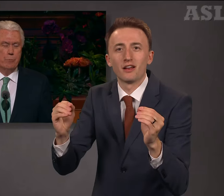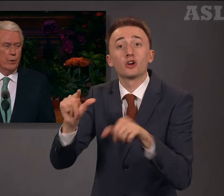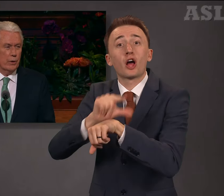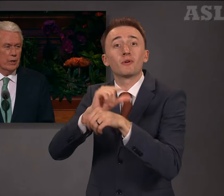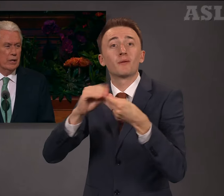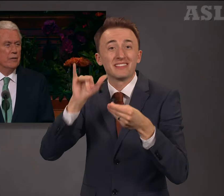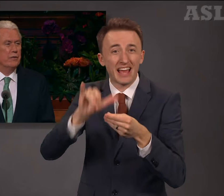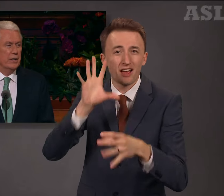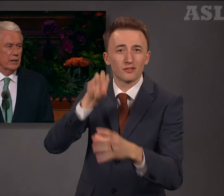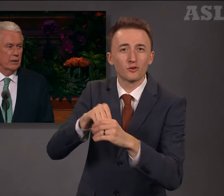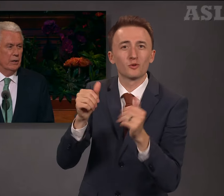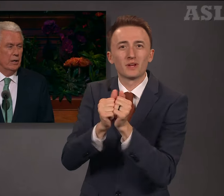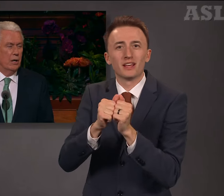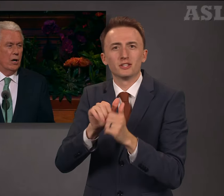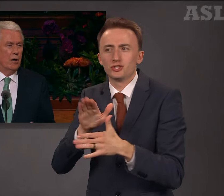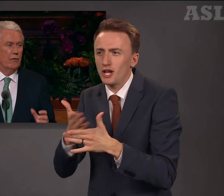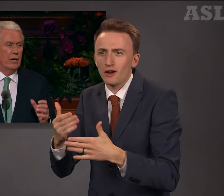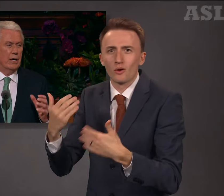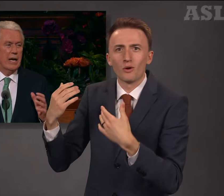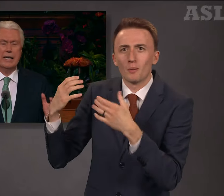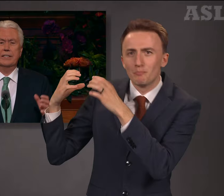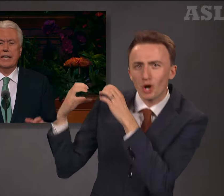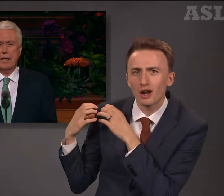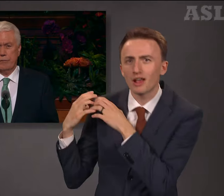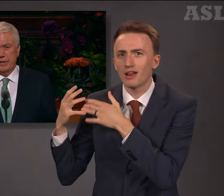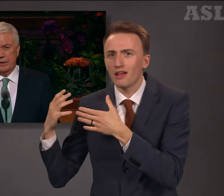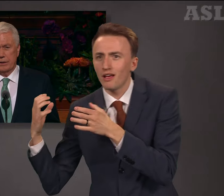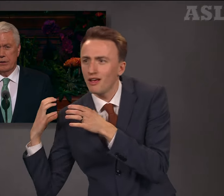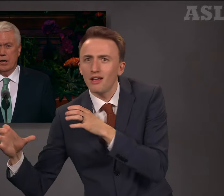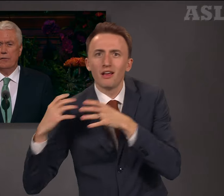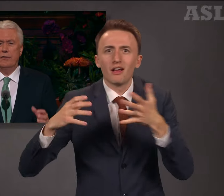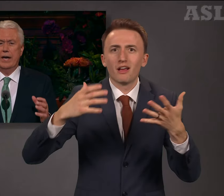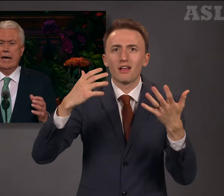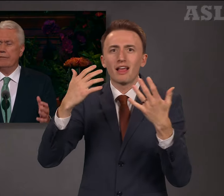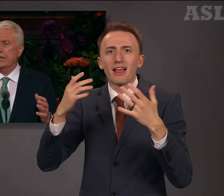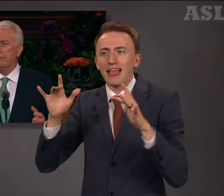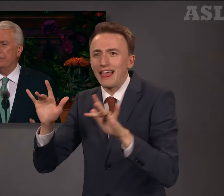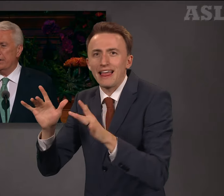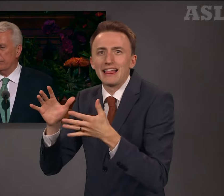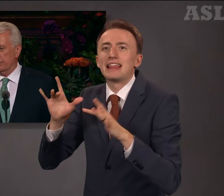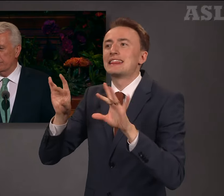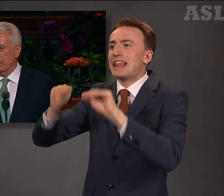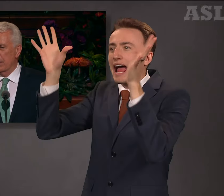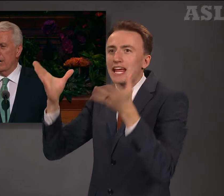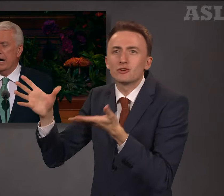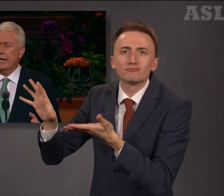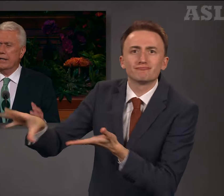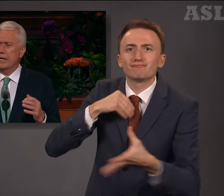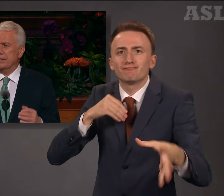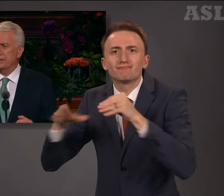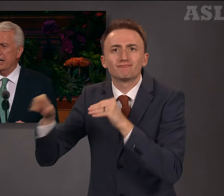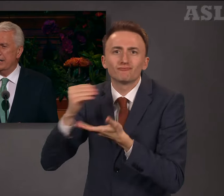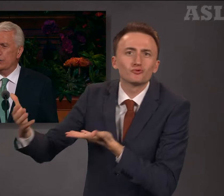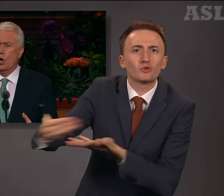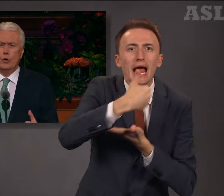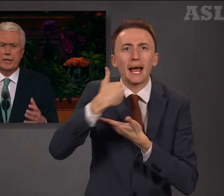burden-lifting, of light-gathering, of heavenly favor, higher understanding, holier